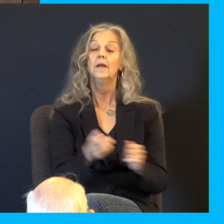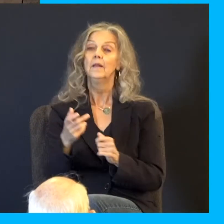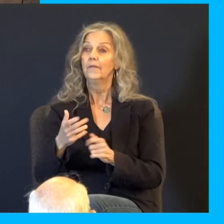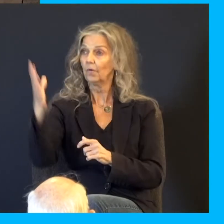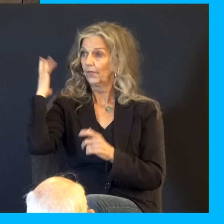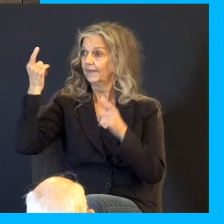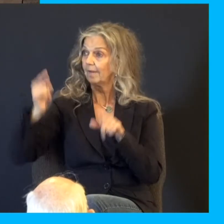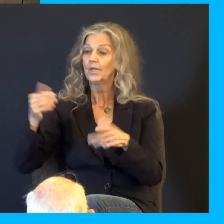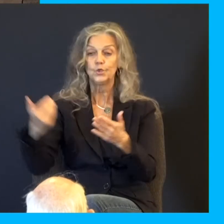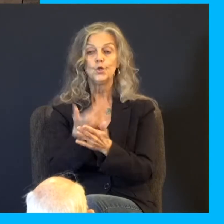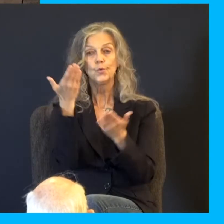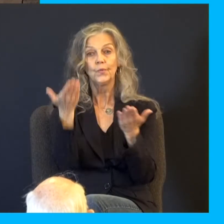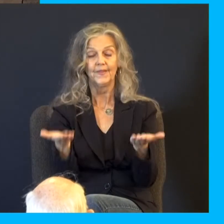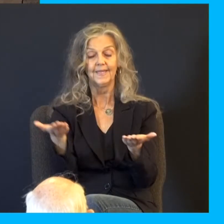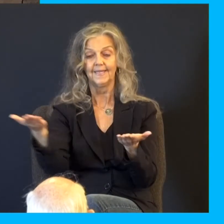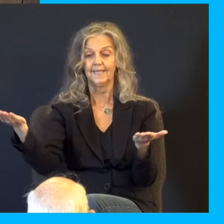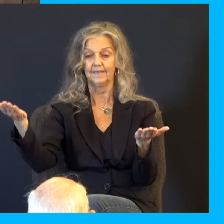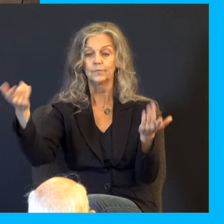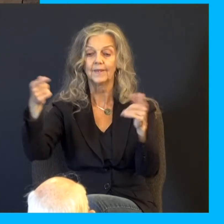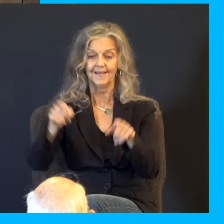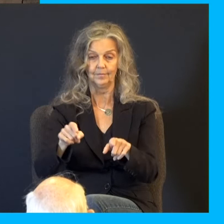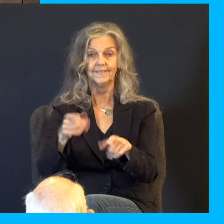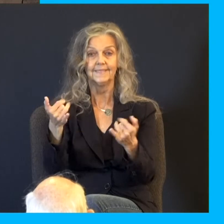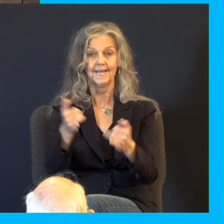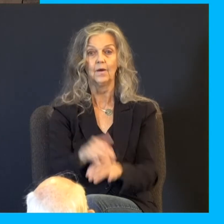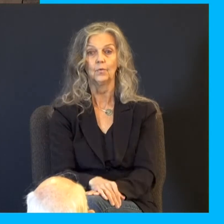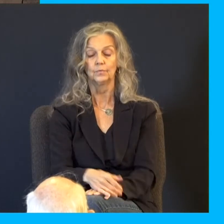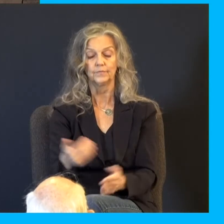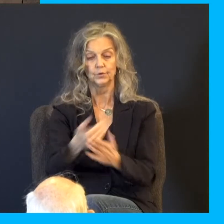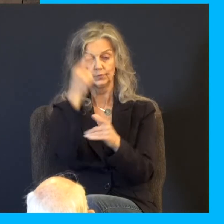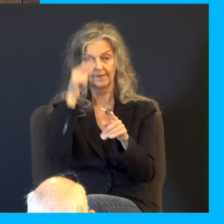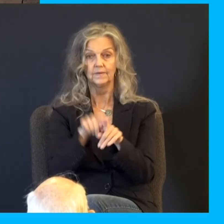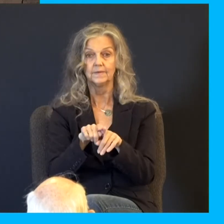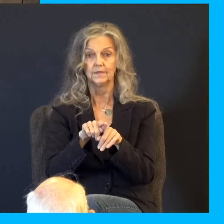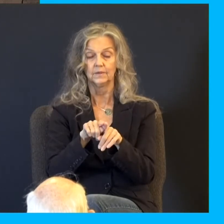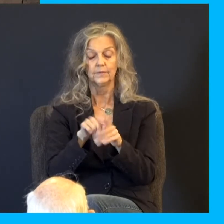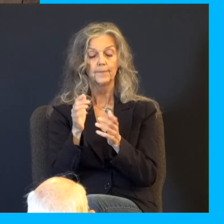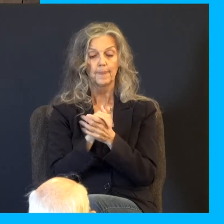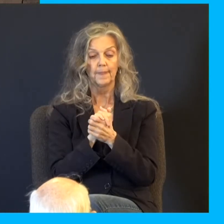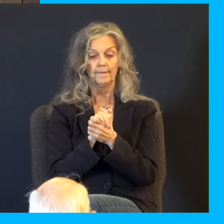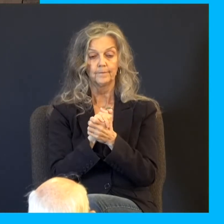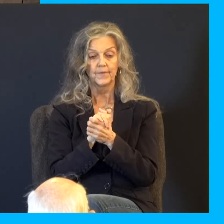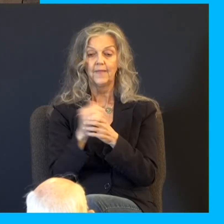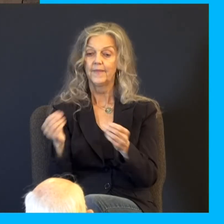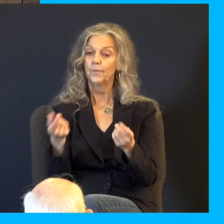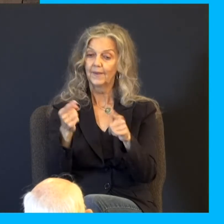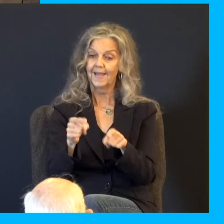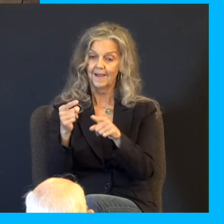New things do I declare, a coming covenant through one who will open the eyes of the blind. Behold, they spring forth. Before they spring forth,